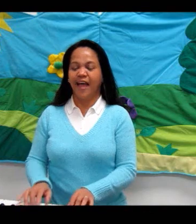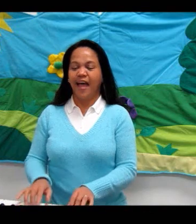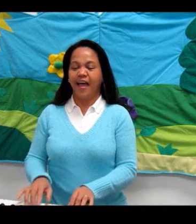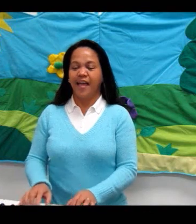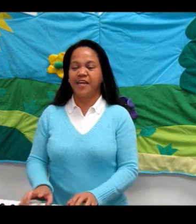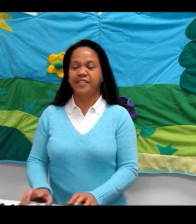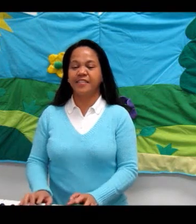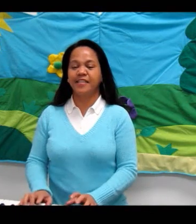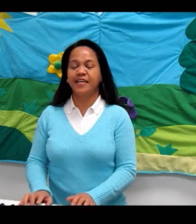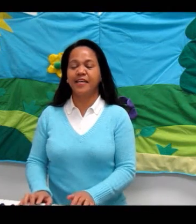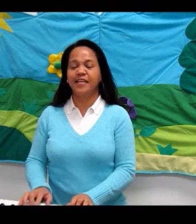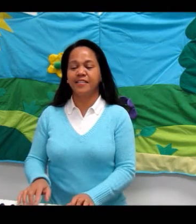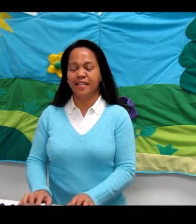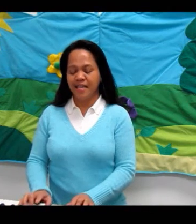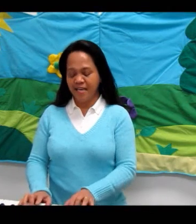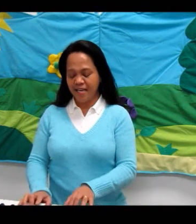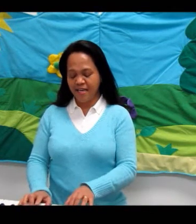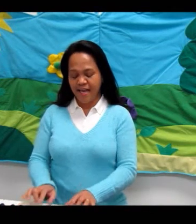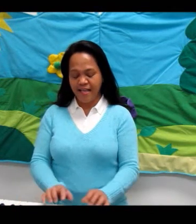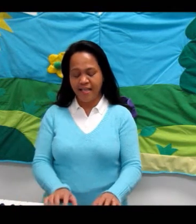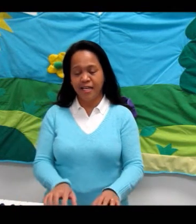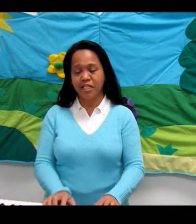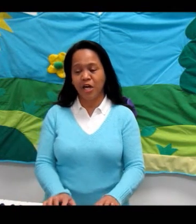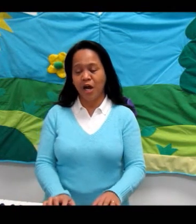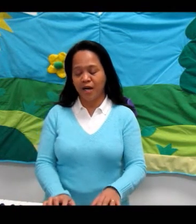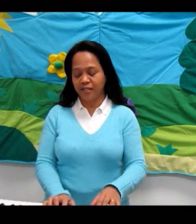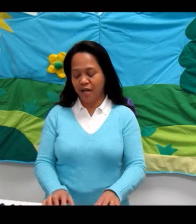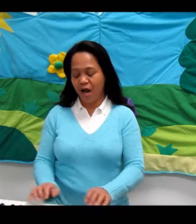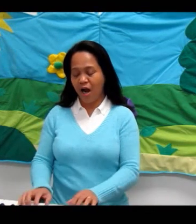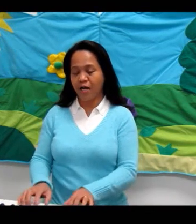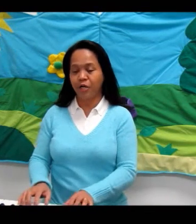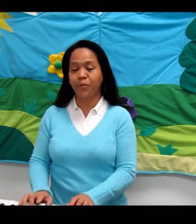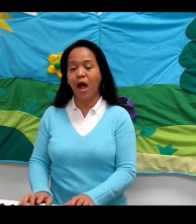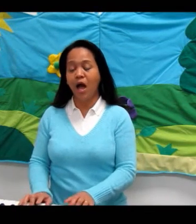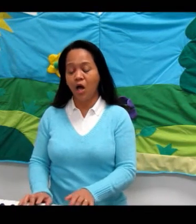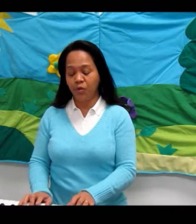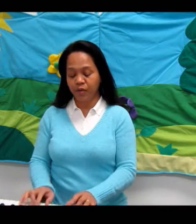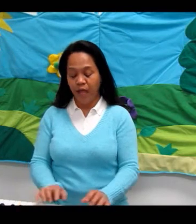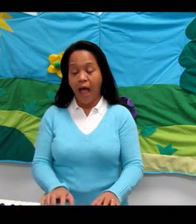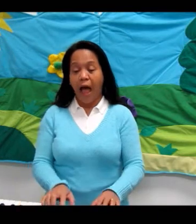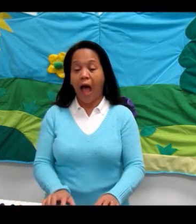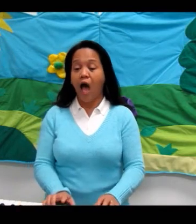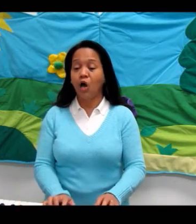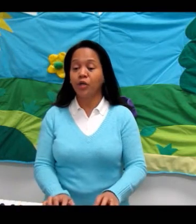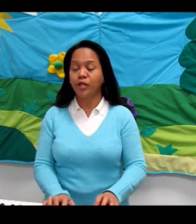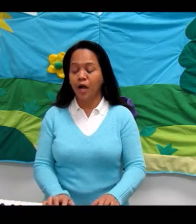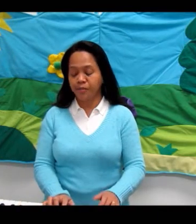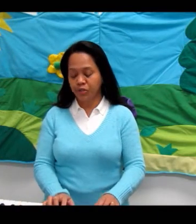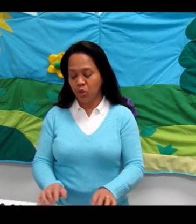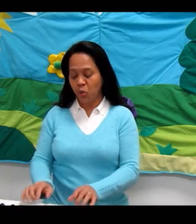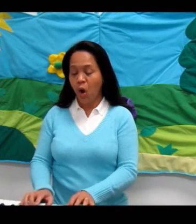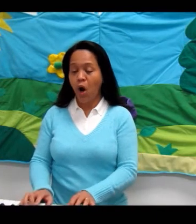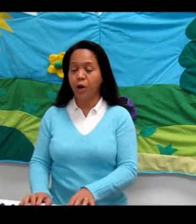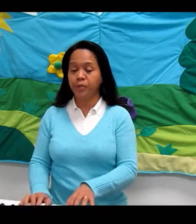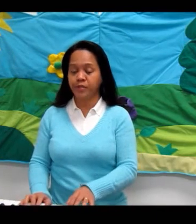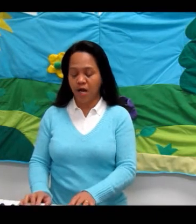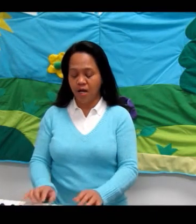Here's a little seed in the dark, dark ground. Out comes the warm sun,